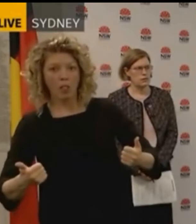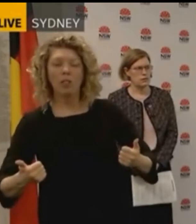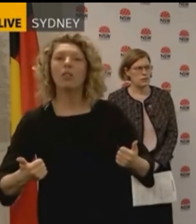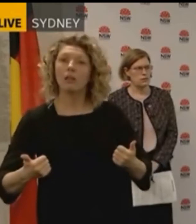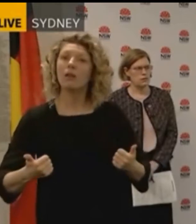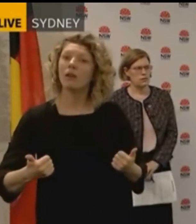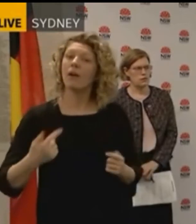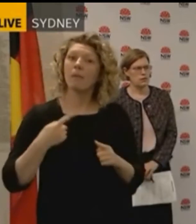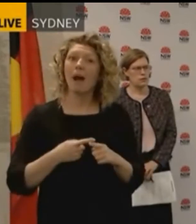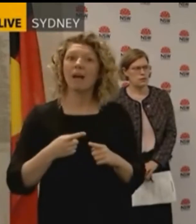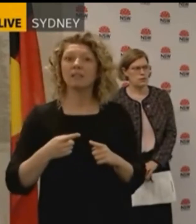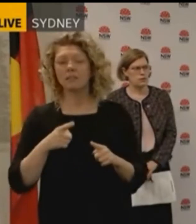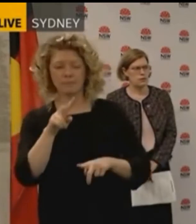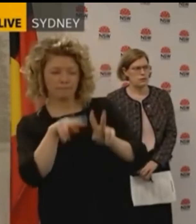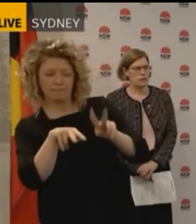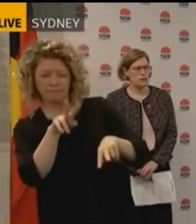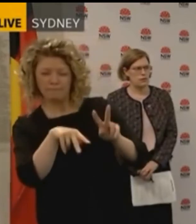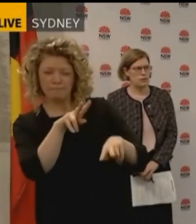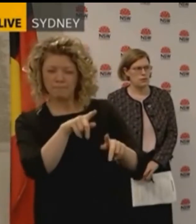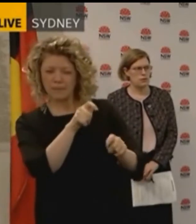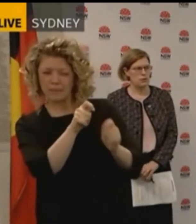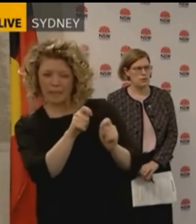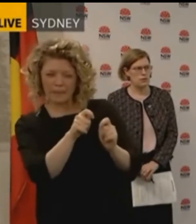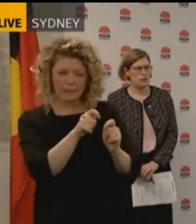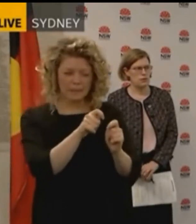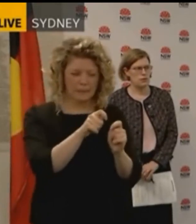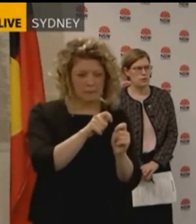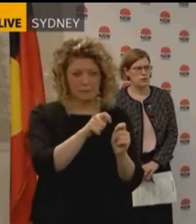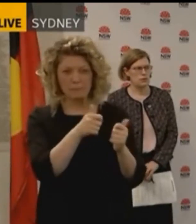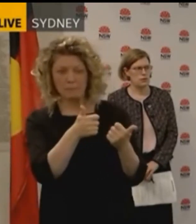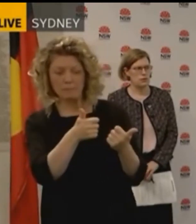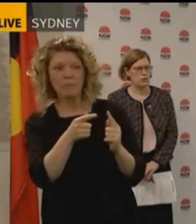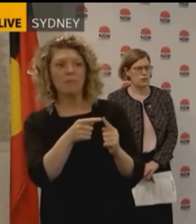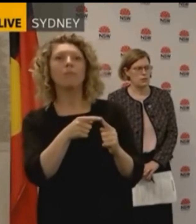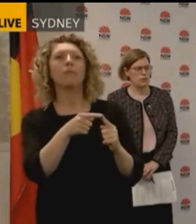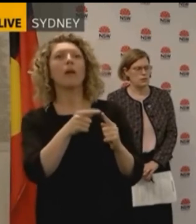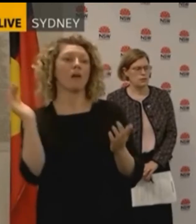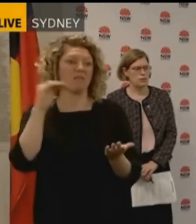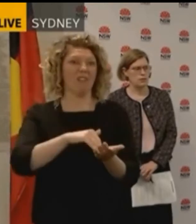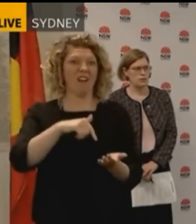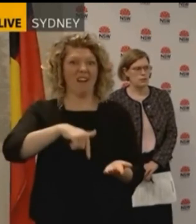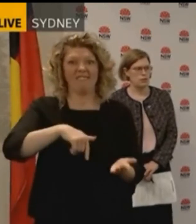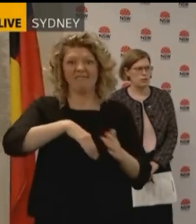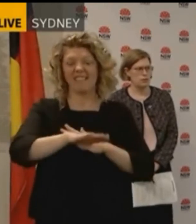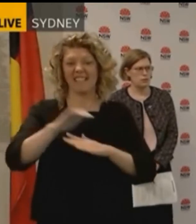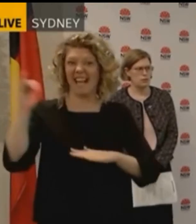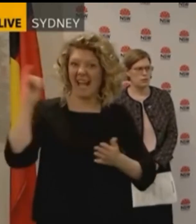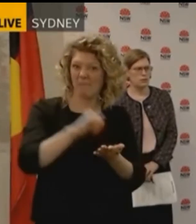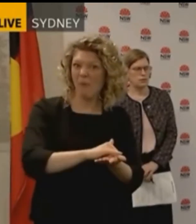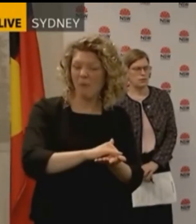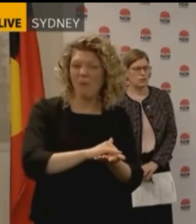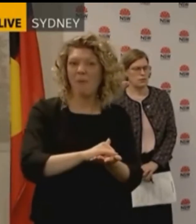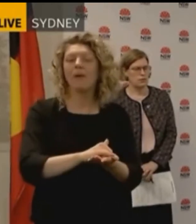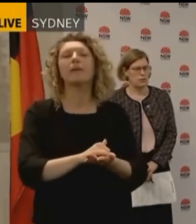and they effectively will be screened at that end. When they arrive here in New South Wales at the International Airport,